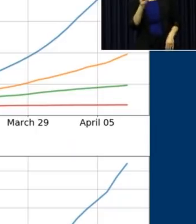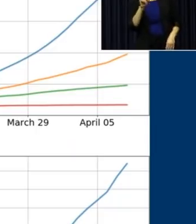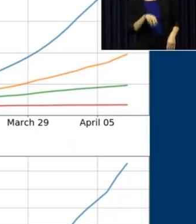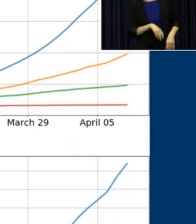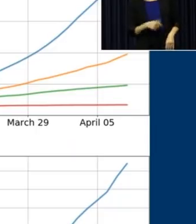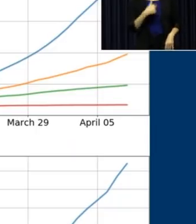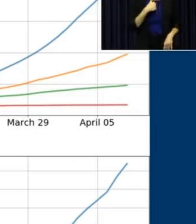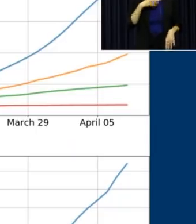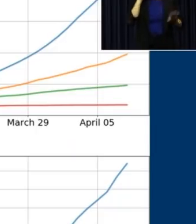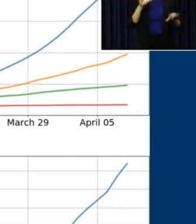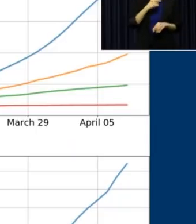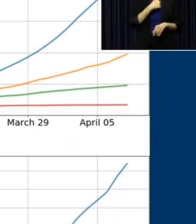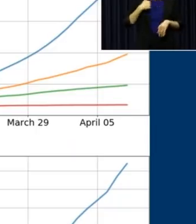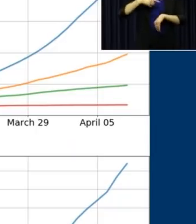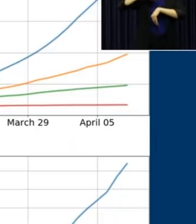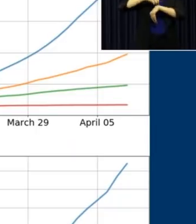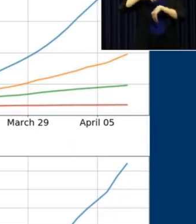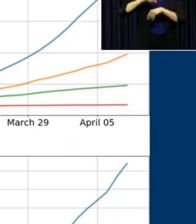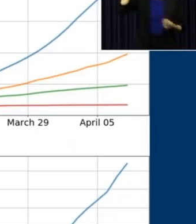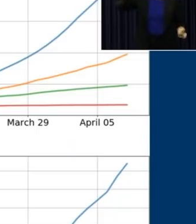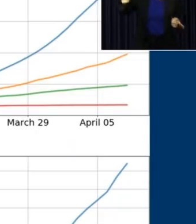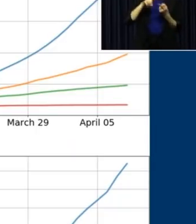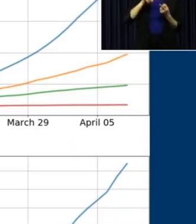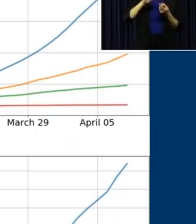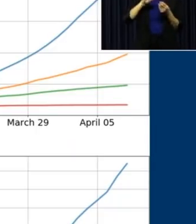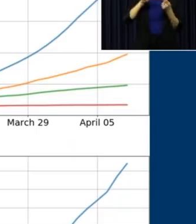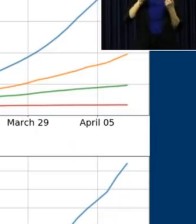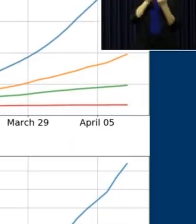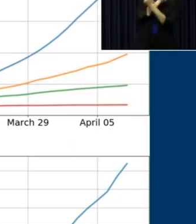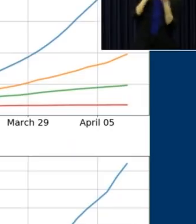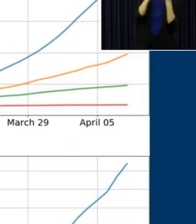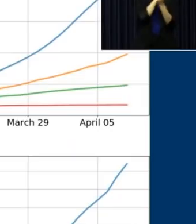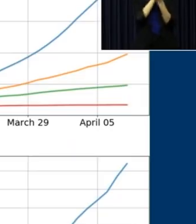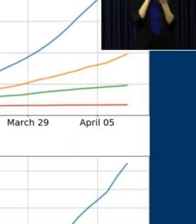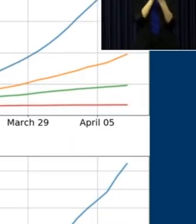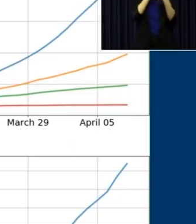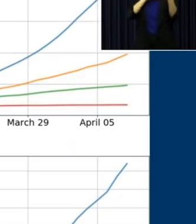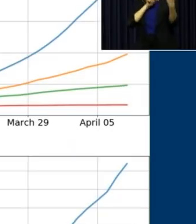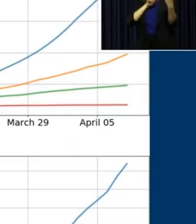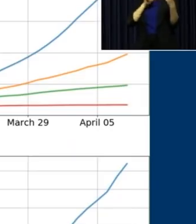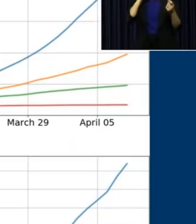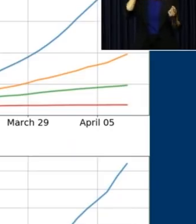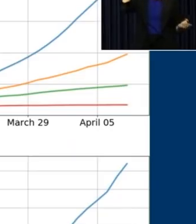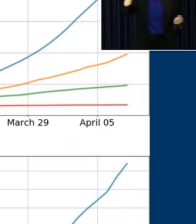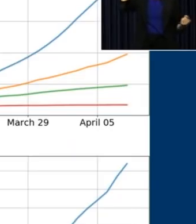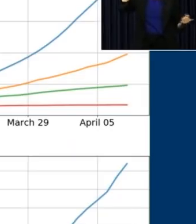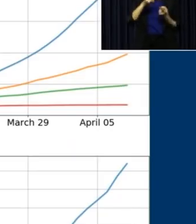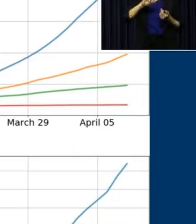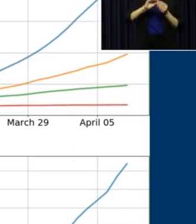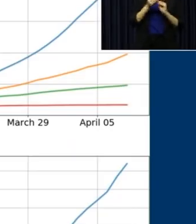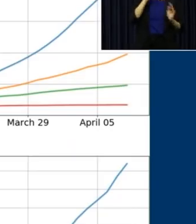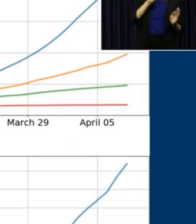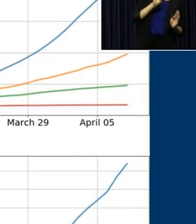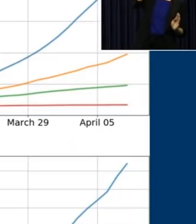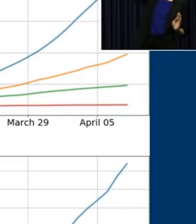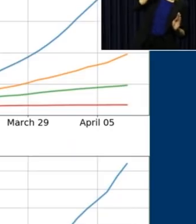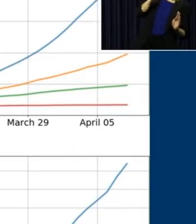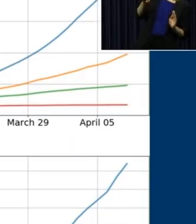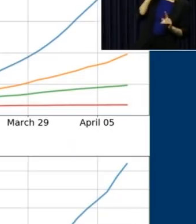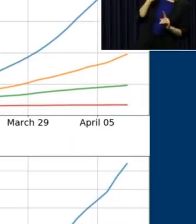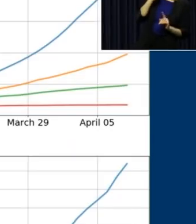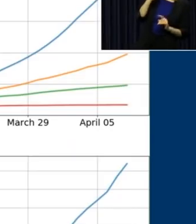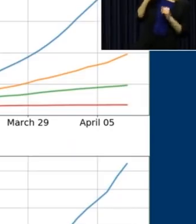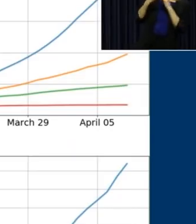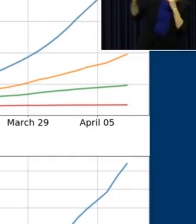We're going to do our duty. We're going to reduce those contacts. And I want to get us down as much as we can towards that bottom red